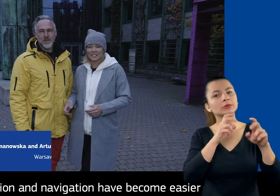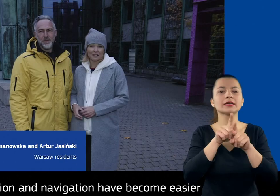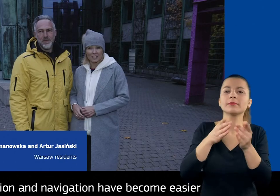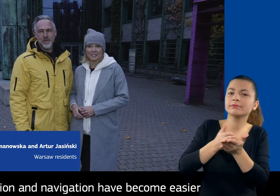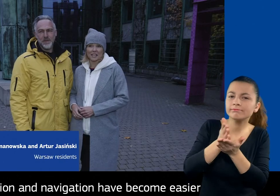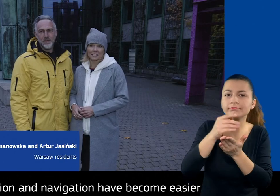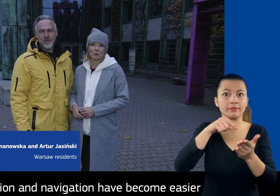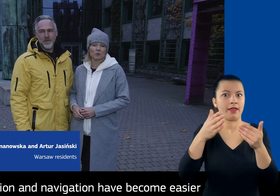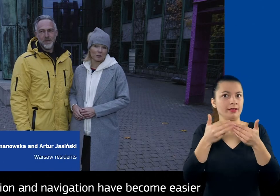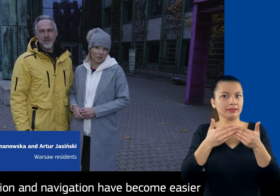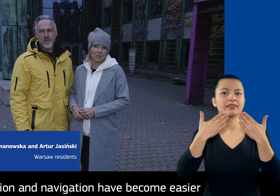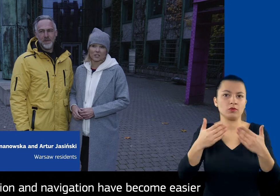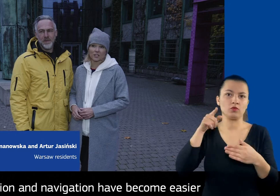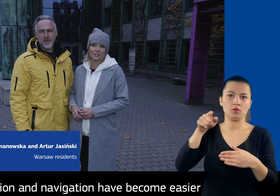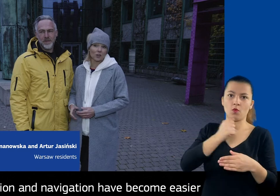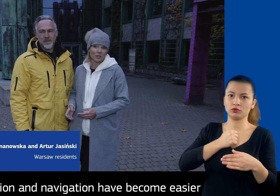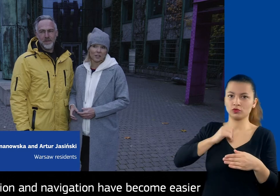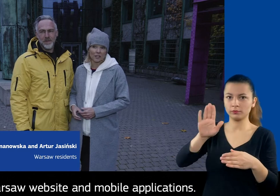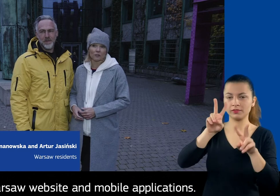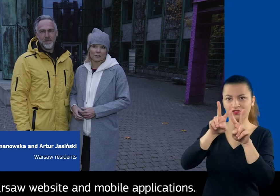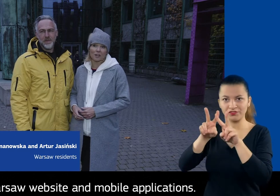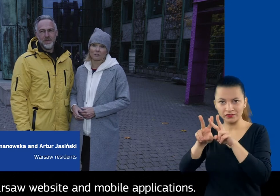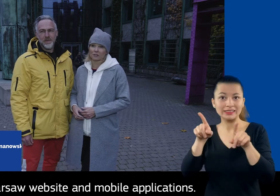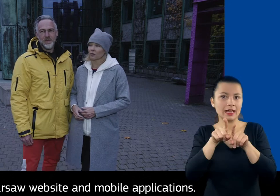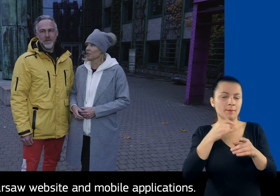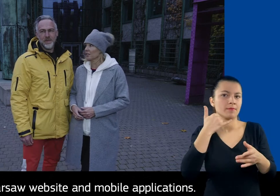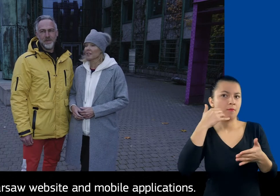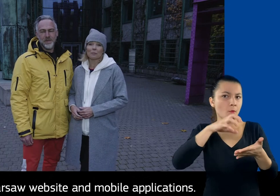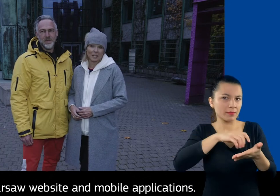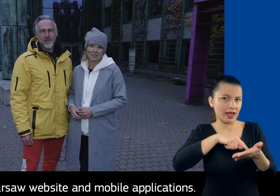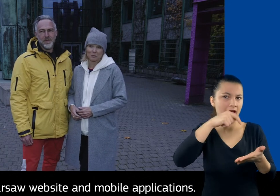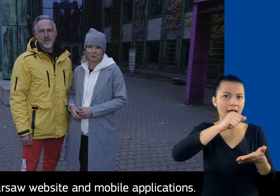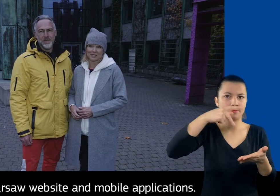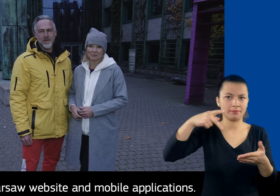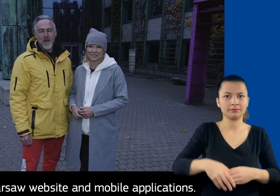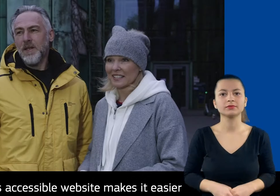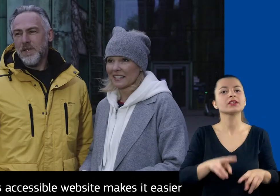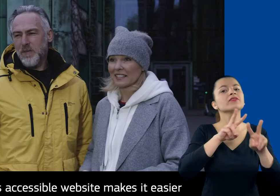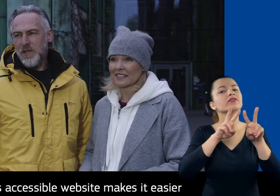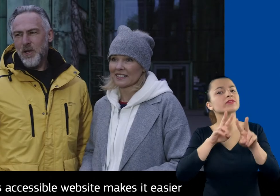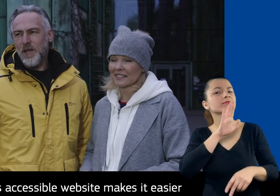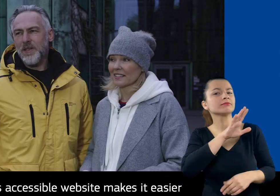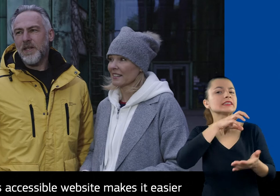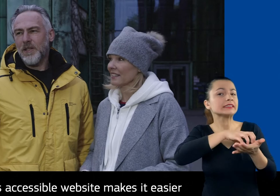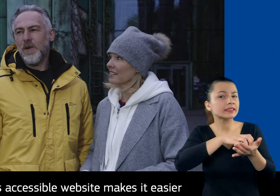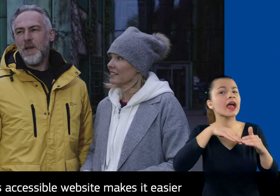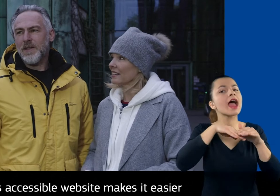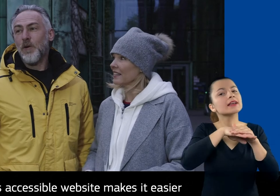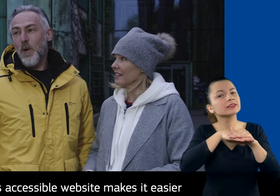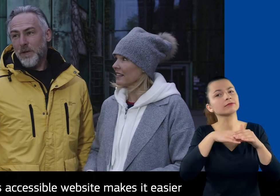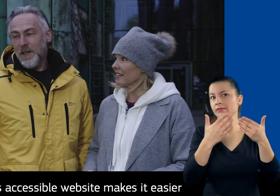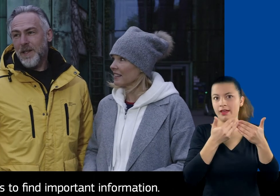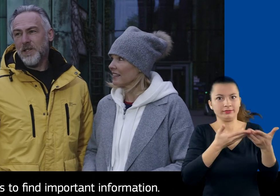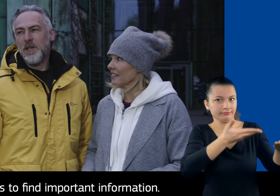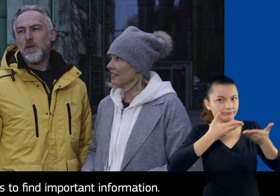Communication and navigation have become easier with the Warsaw website and mobile applications. The city's accessible website